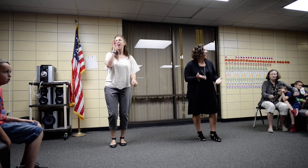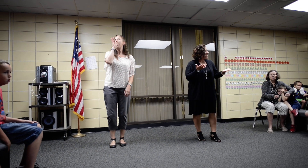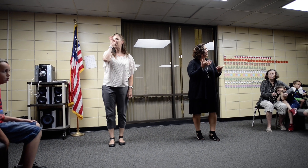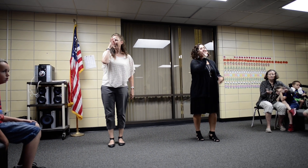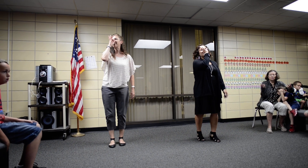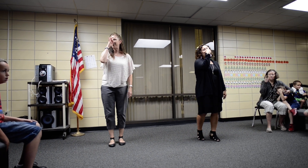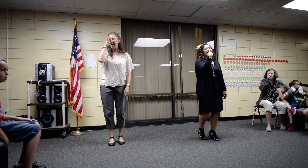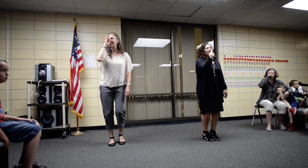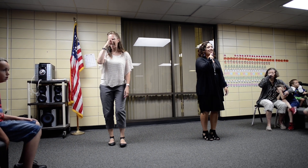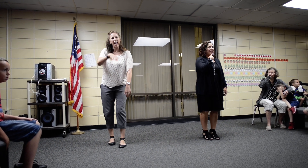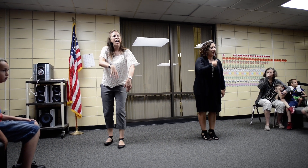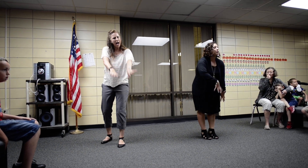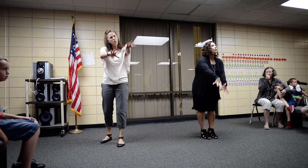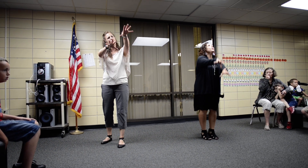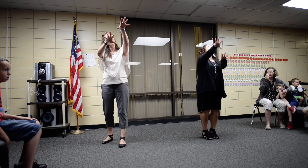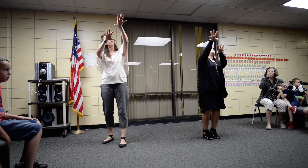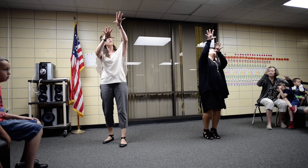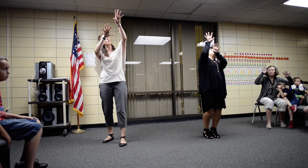What's the fox say? What's the fox say?